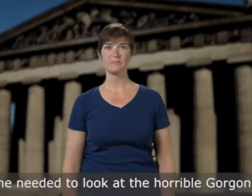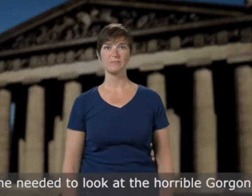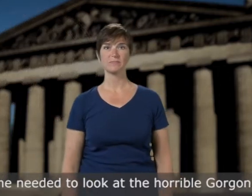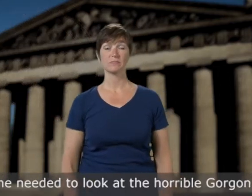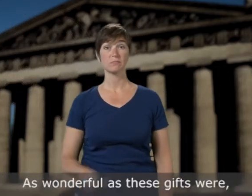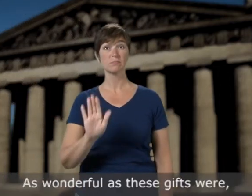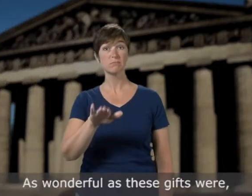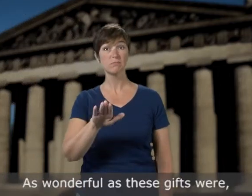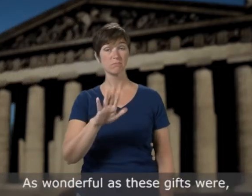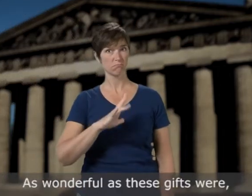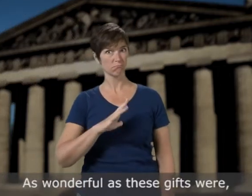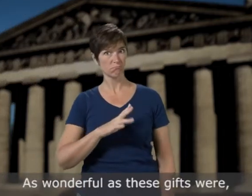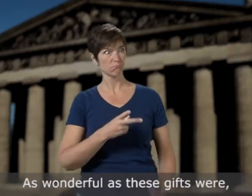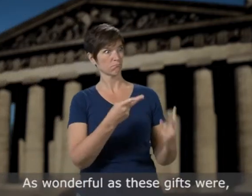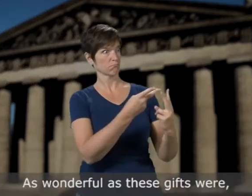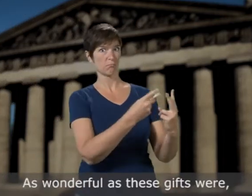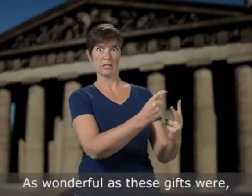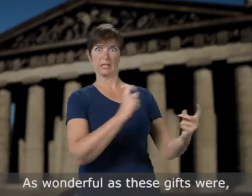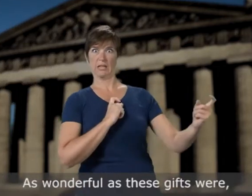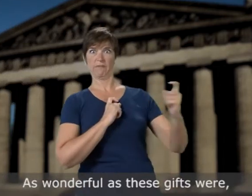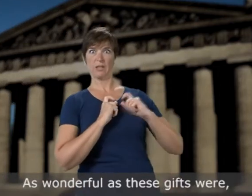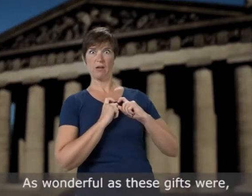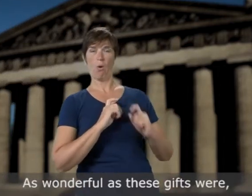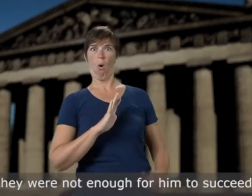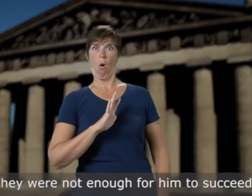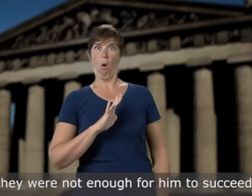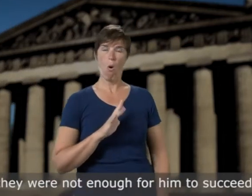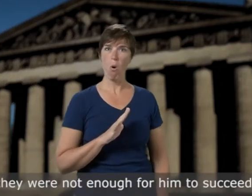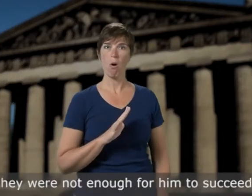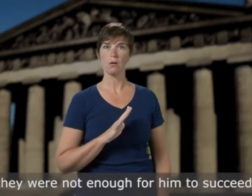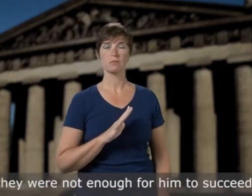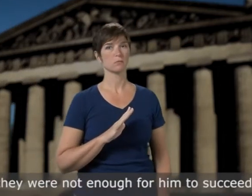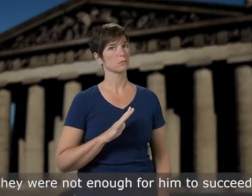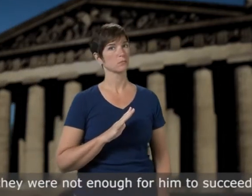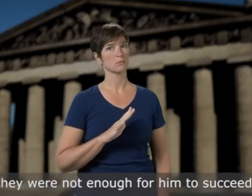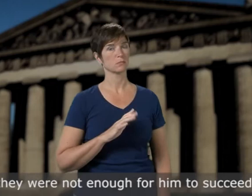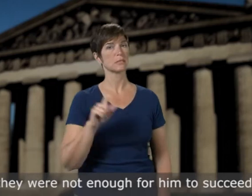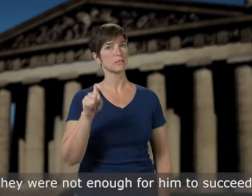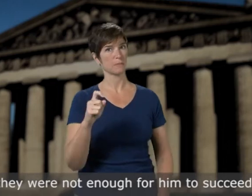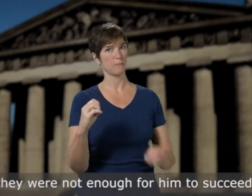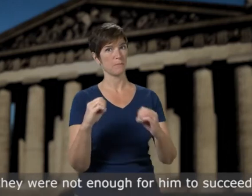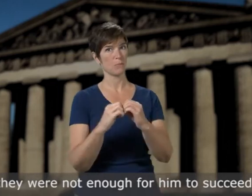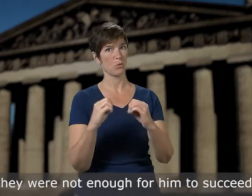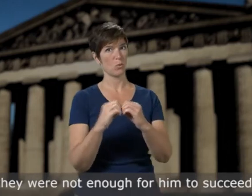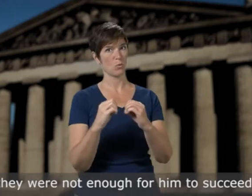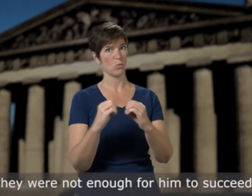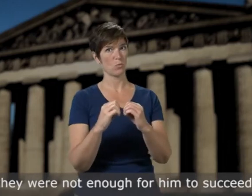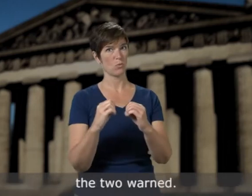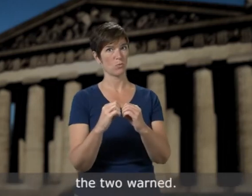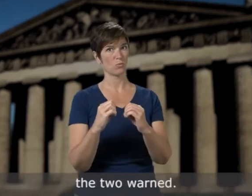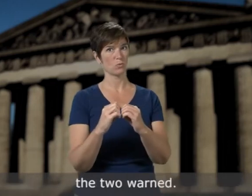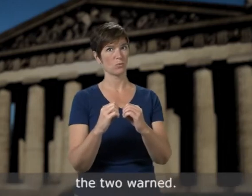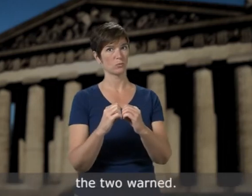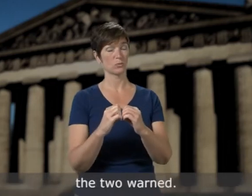As wonderful as these gifts were they were not enough for him to succeed the two warned